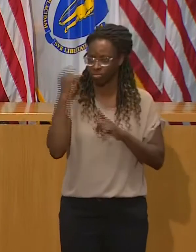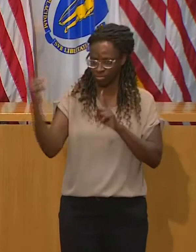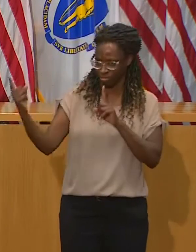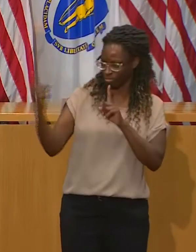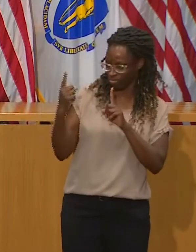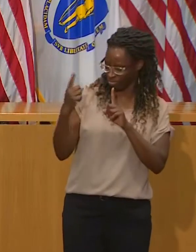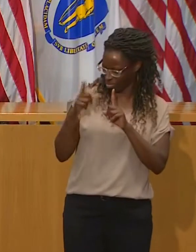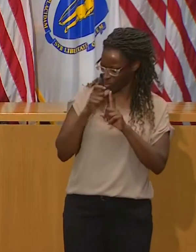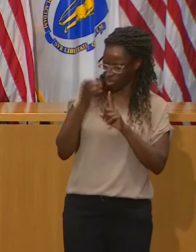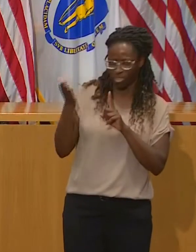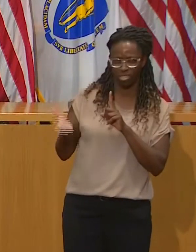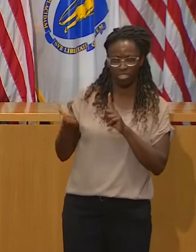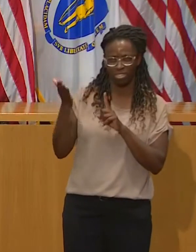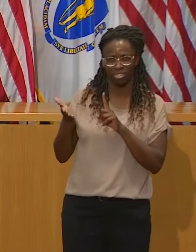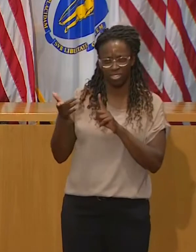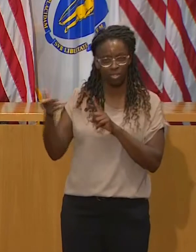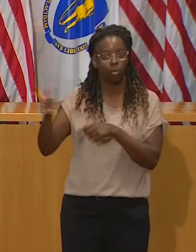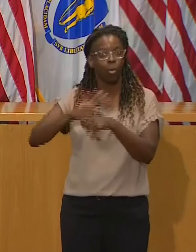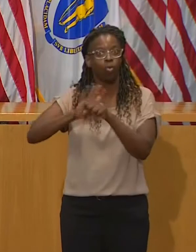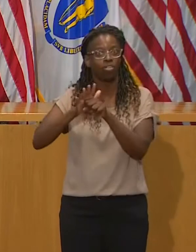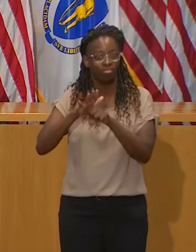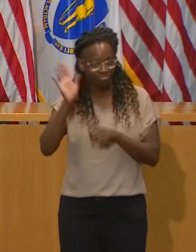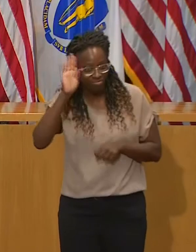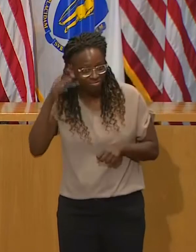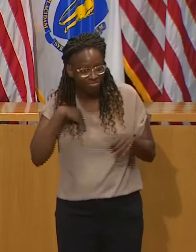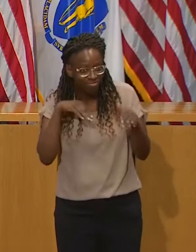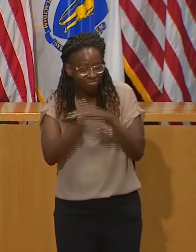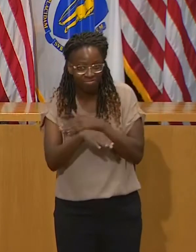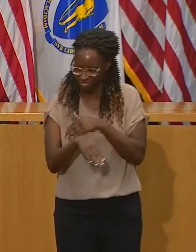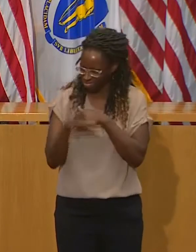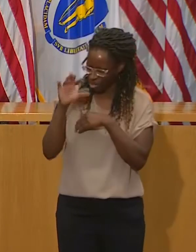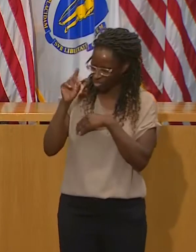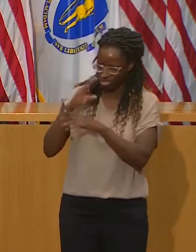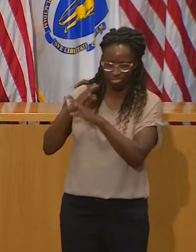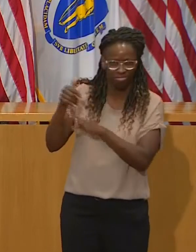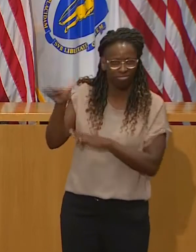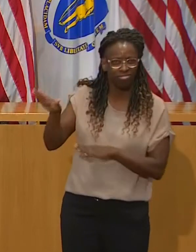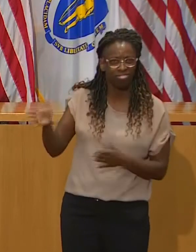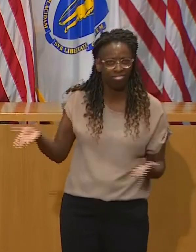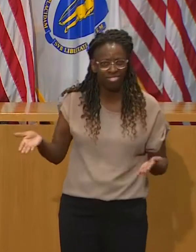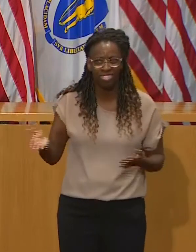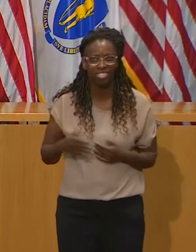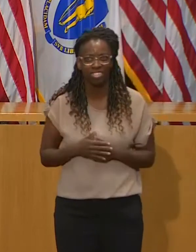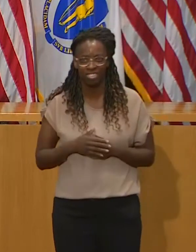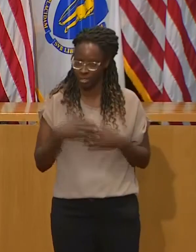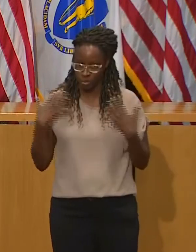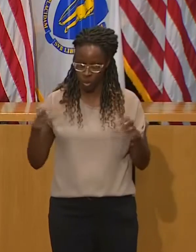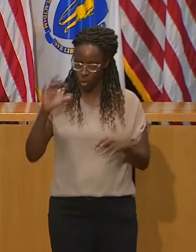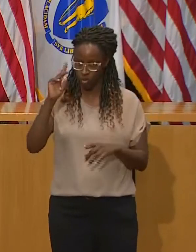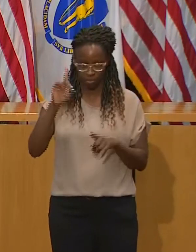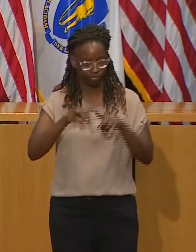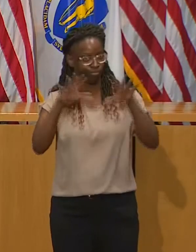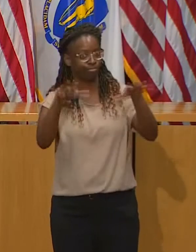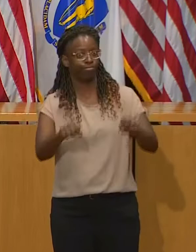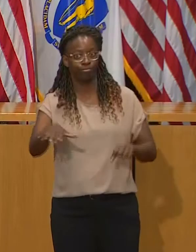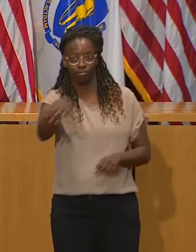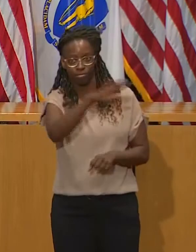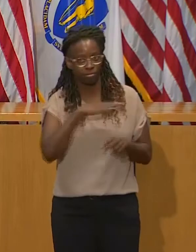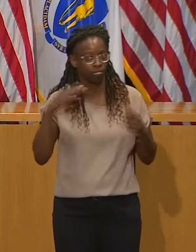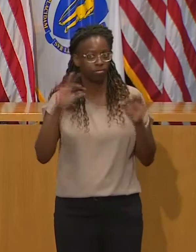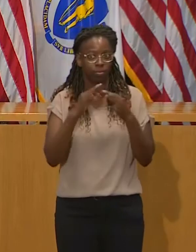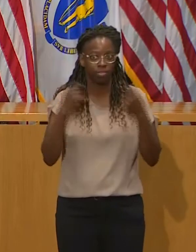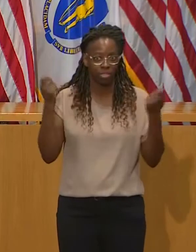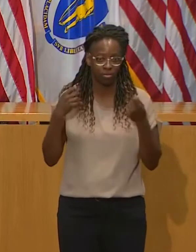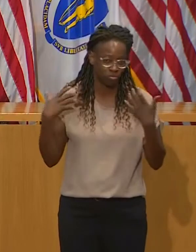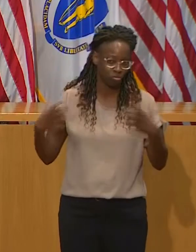you heard from the Governor, for more details on DPH's Thanksgiving tips, please visit mass.gov. And we're working with a number of our testing sites to increase